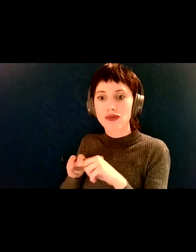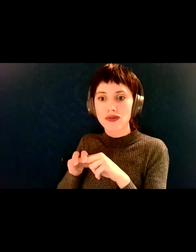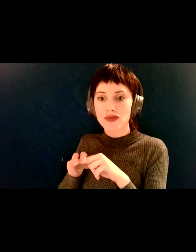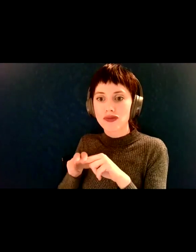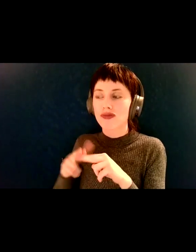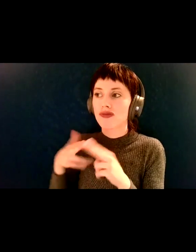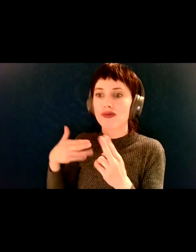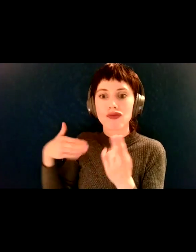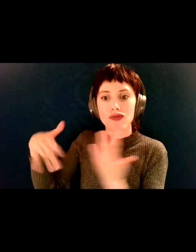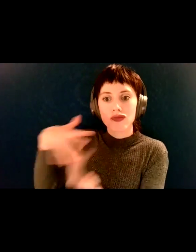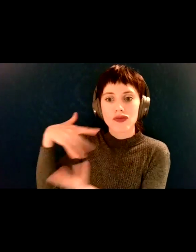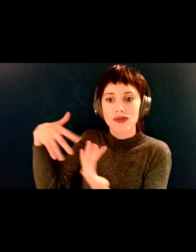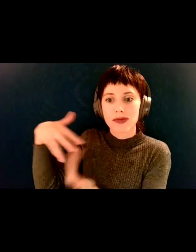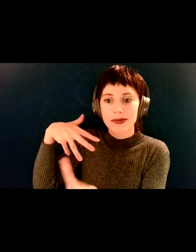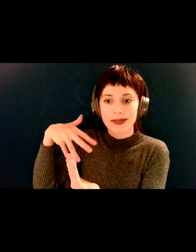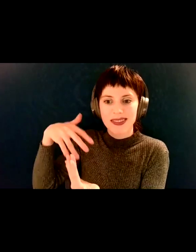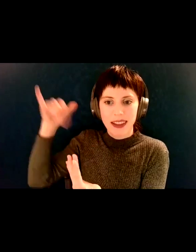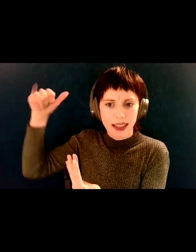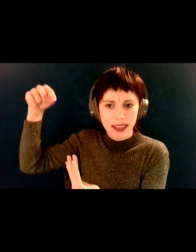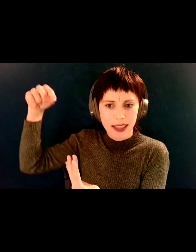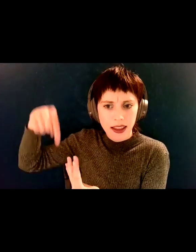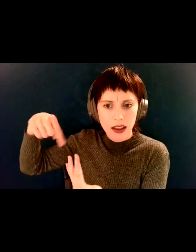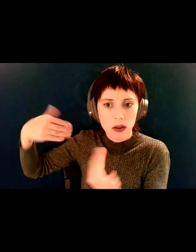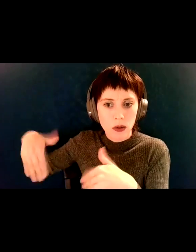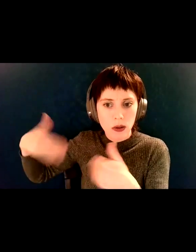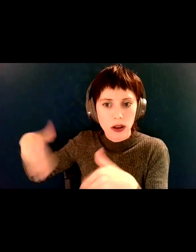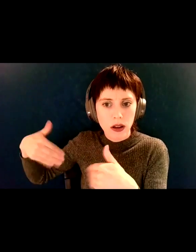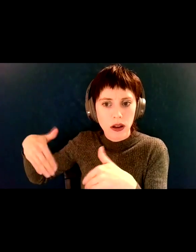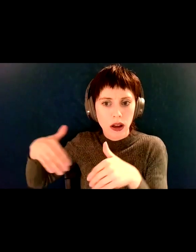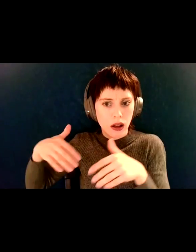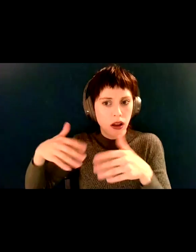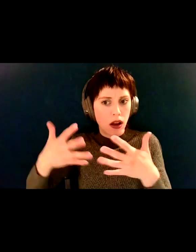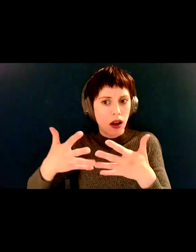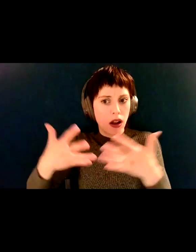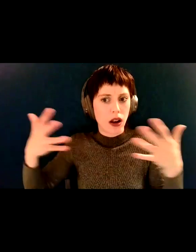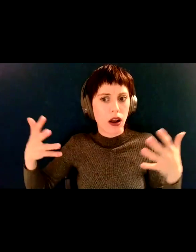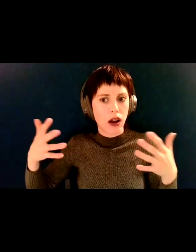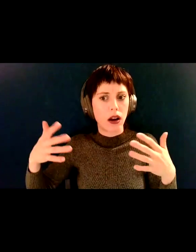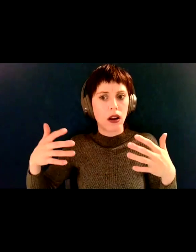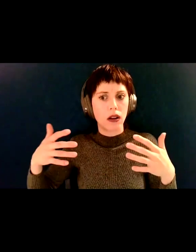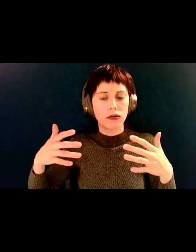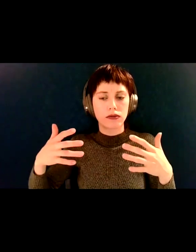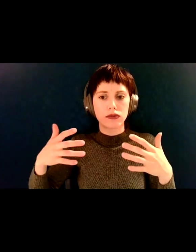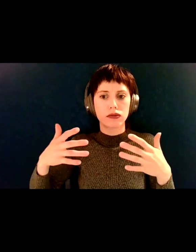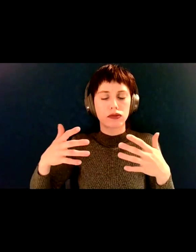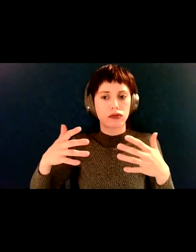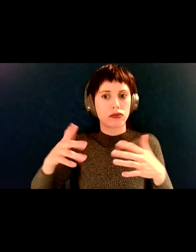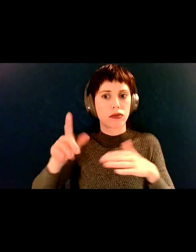a room. And it, it, that's, that takes a lot of privilege. And, I mean, especially around your health to be able to